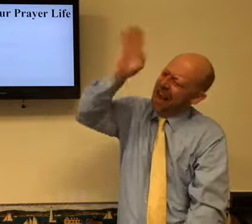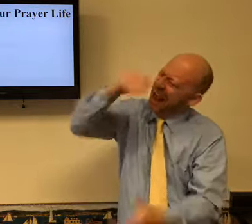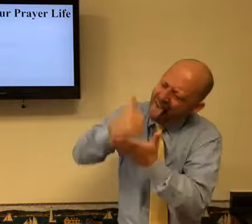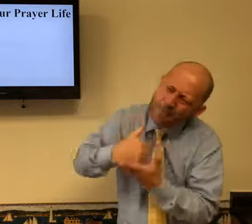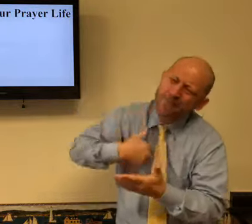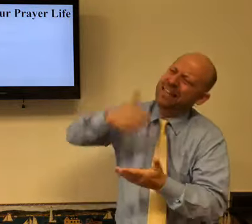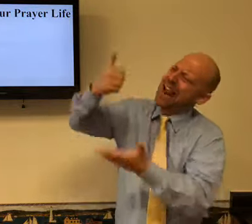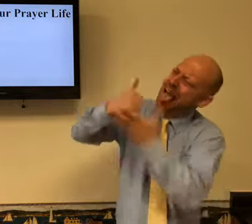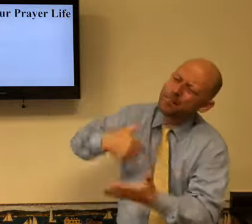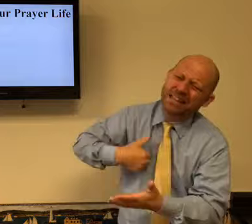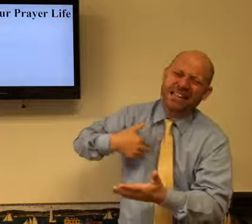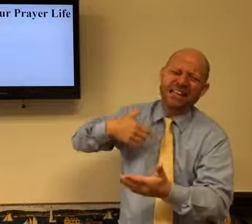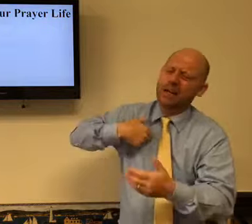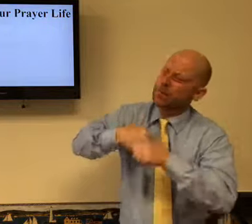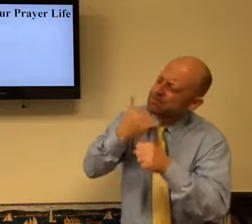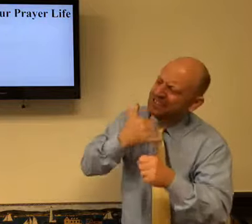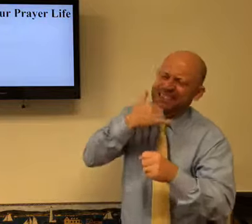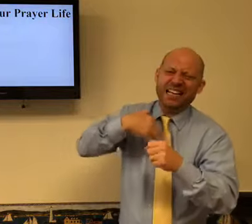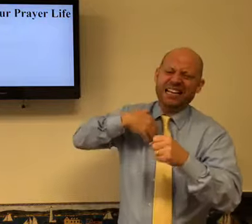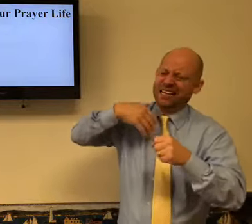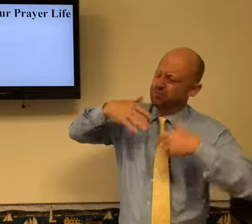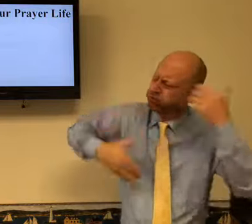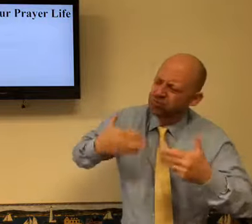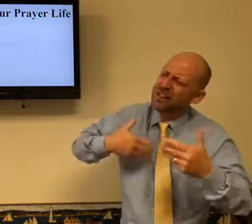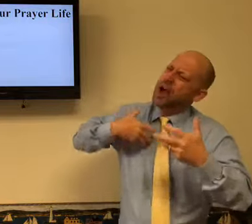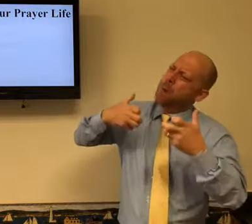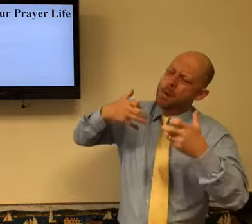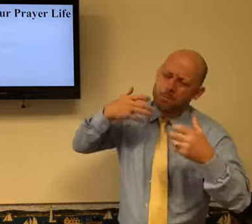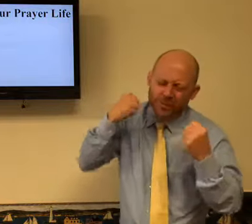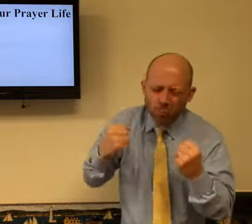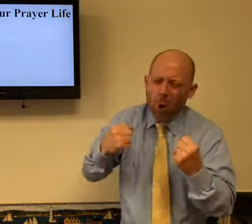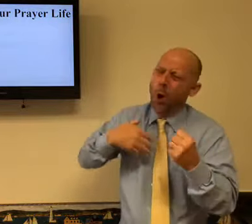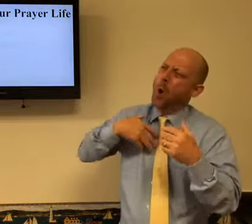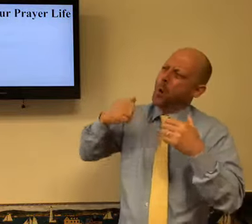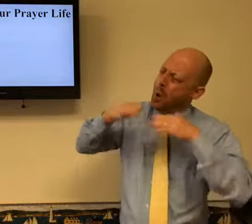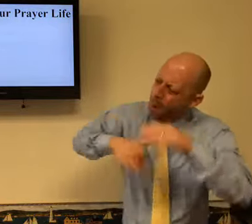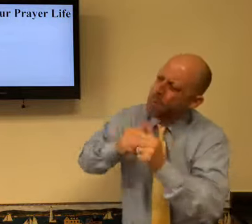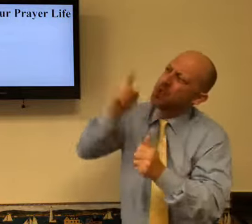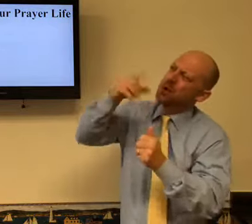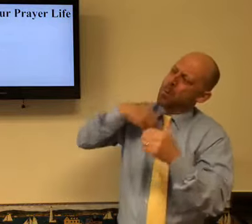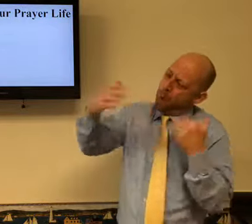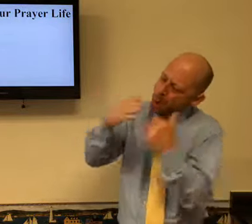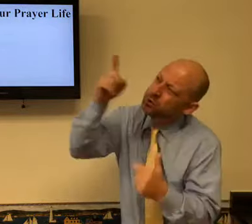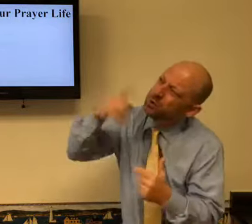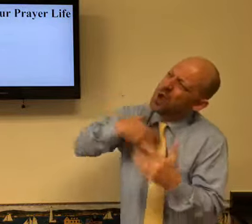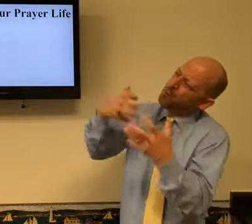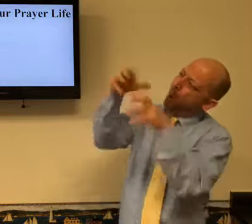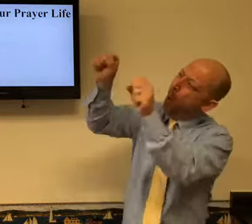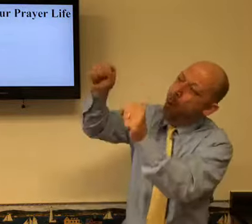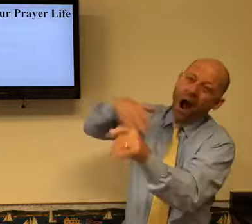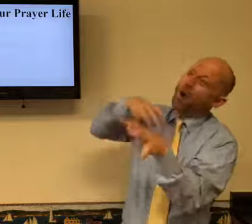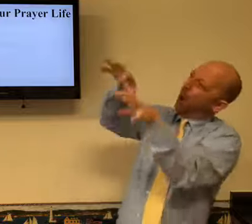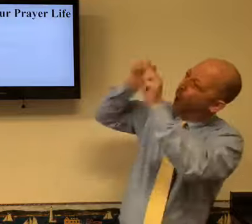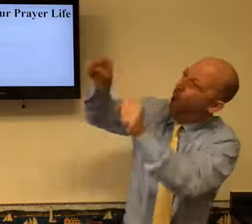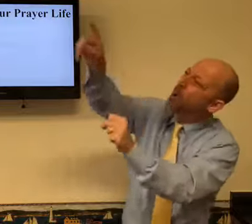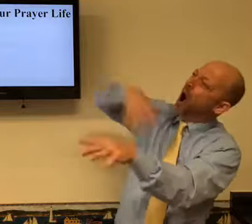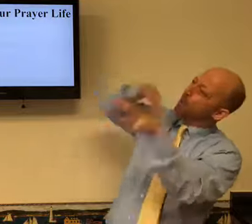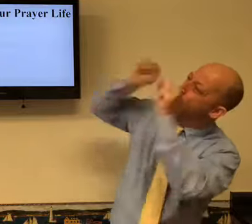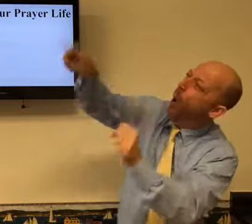God, and I ask him to help me, and I know that I make mistakes, and I want to be strong, and I want to be right with you, and I want to cling